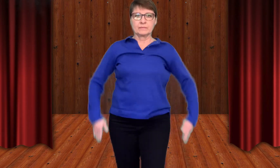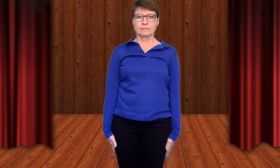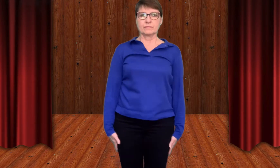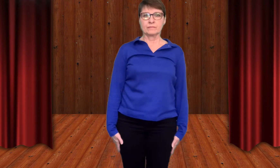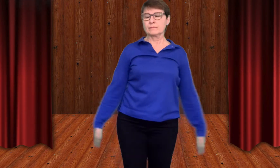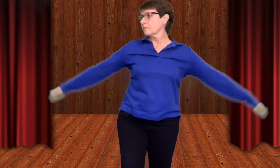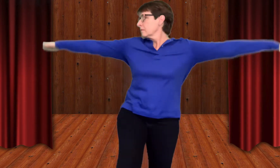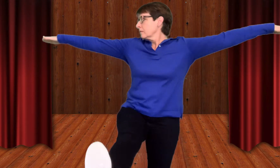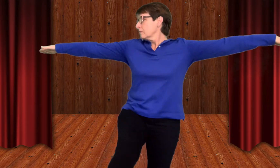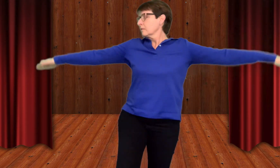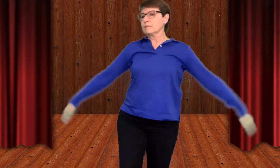Keep it simple.